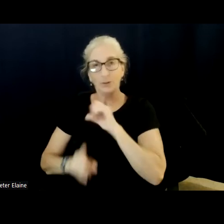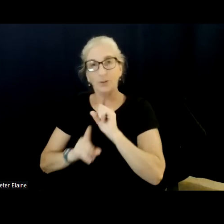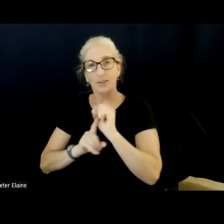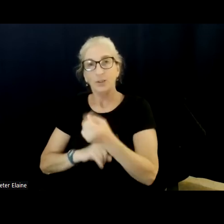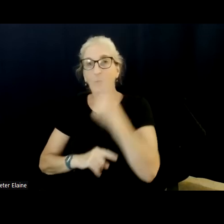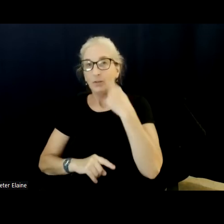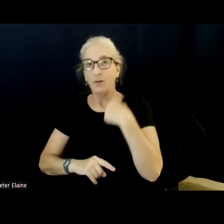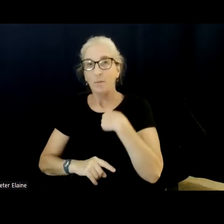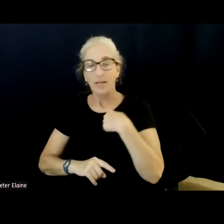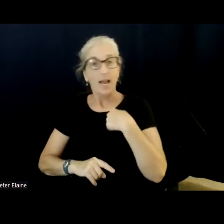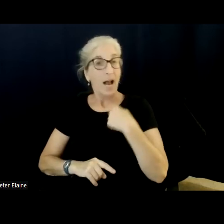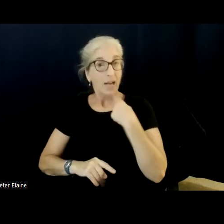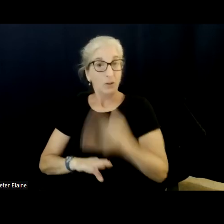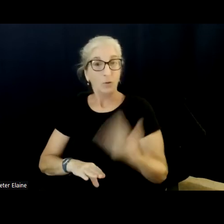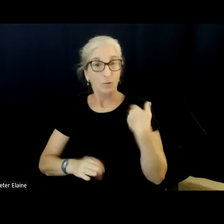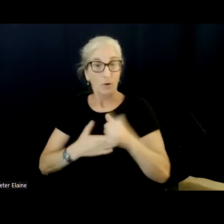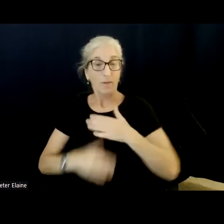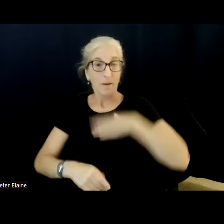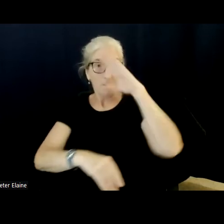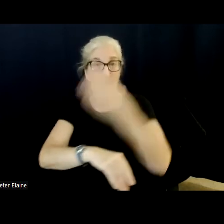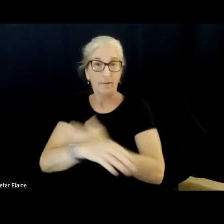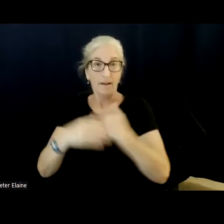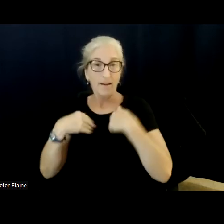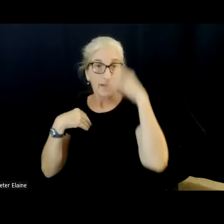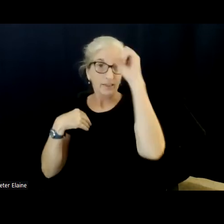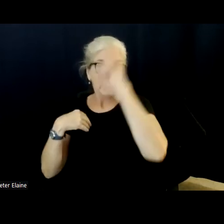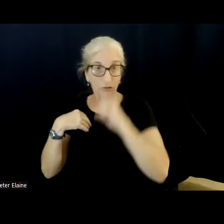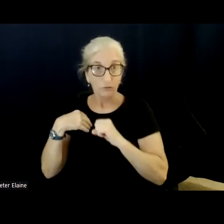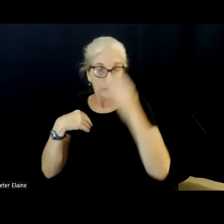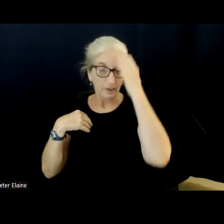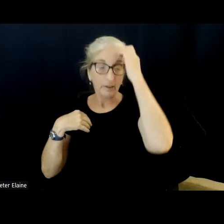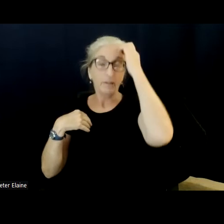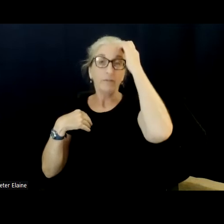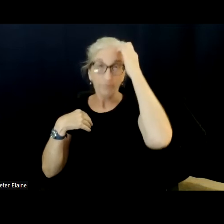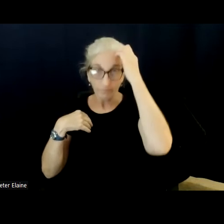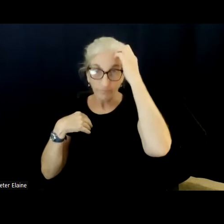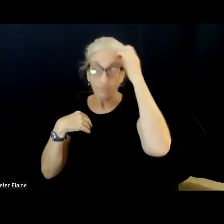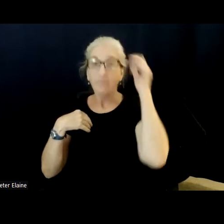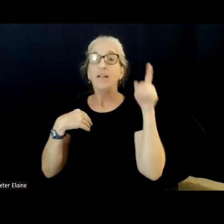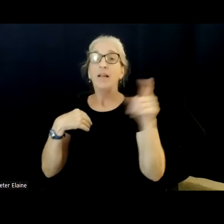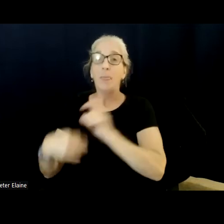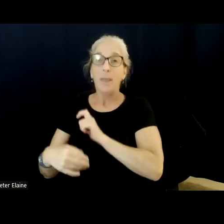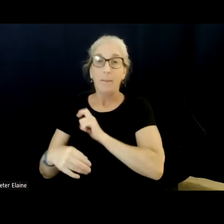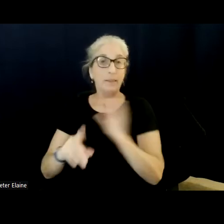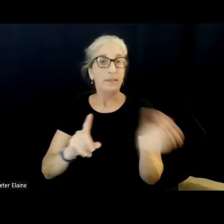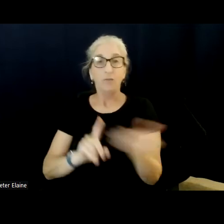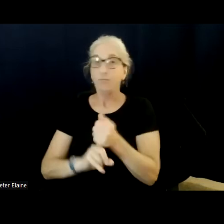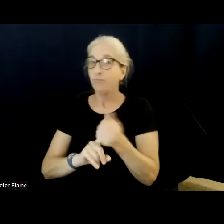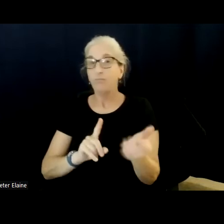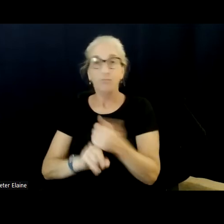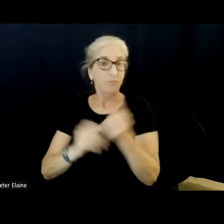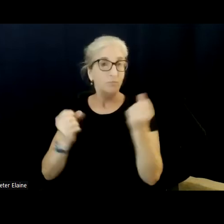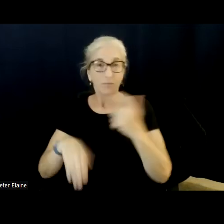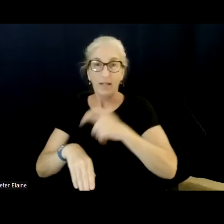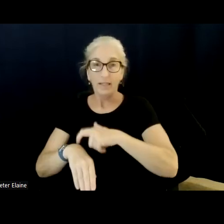So needless to say, he's been picked up by the police more than once. Um, usually the, I mean, the police have been wonderful with him, but